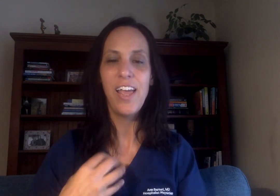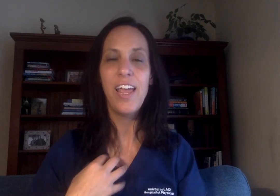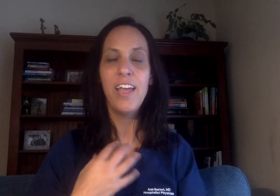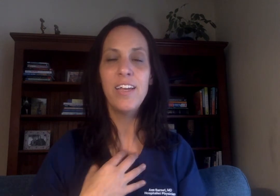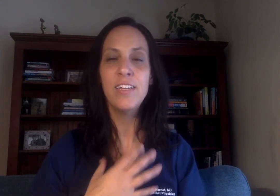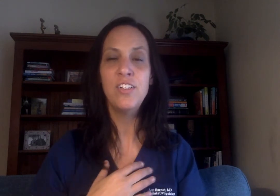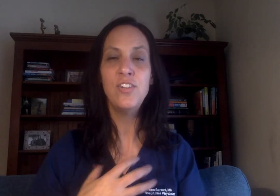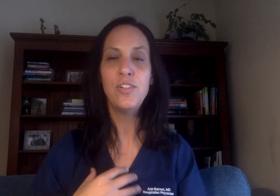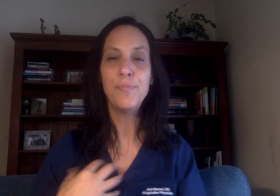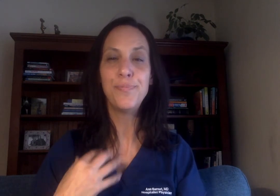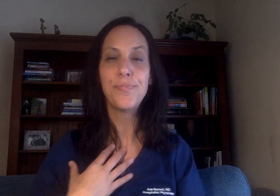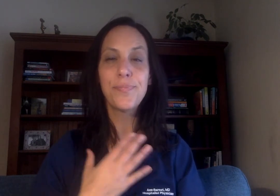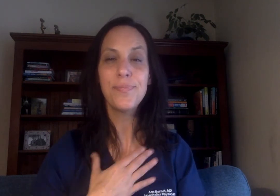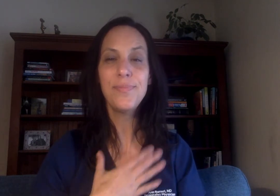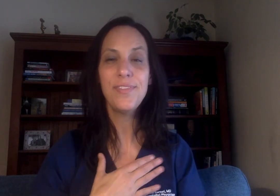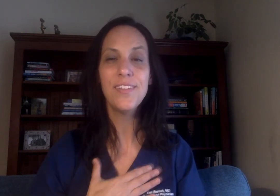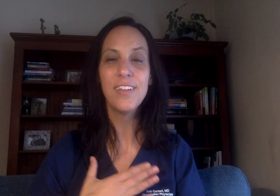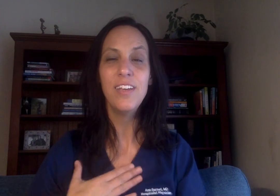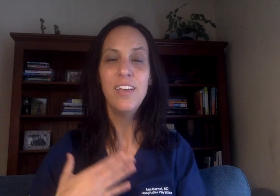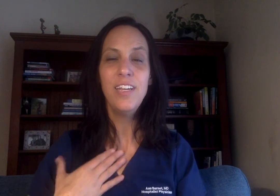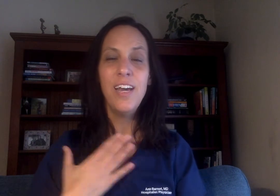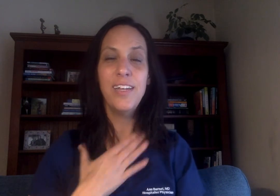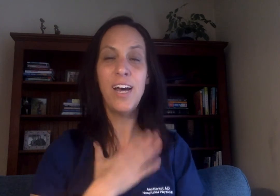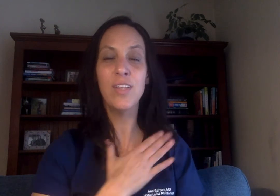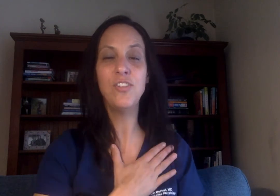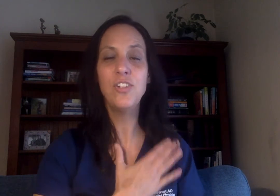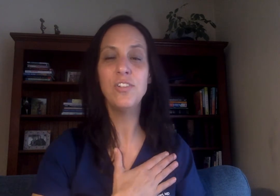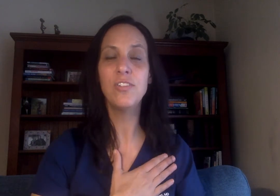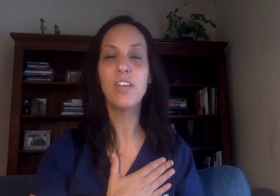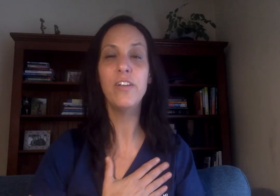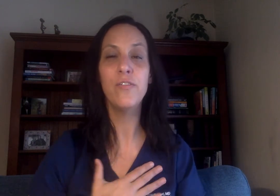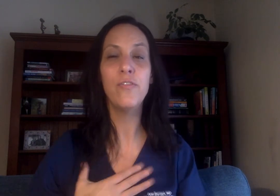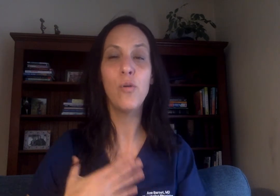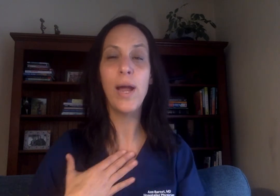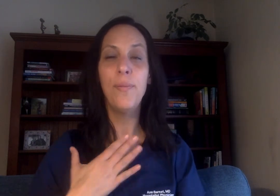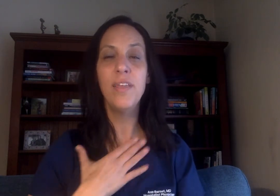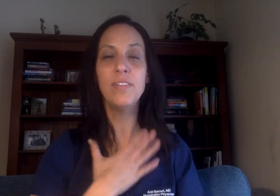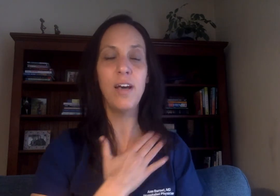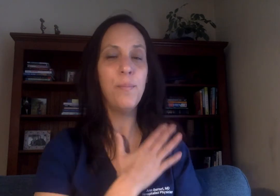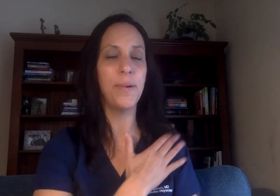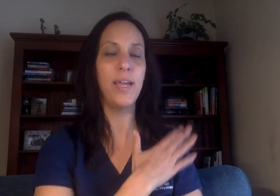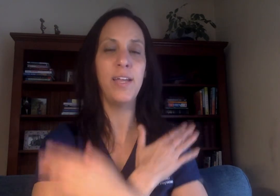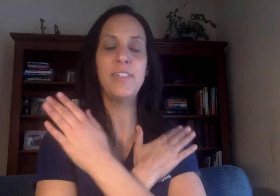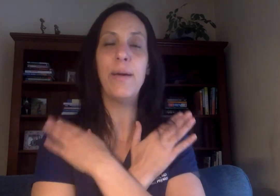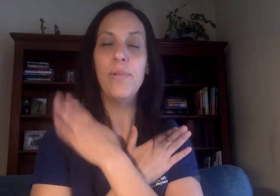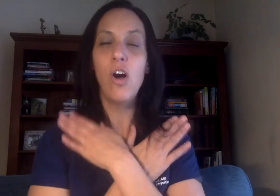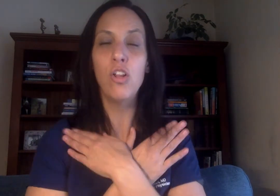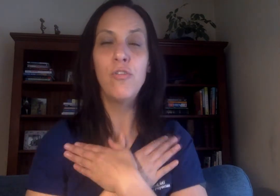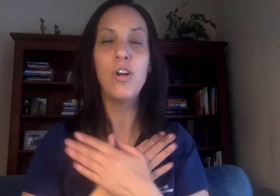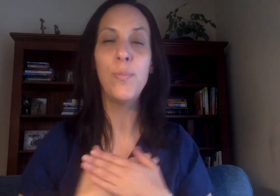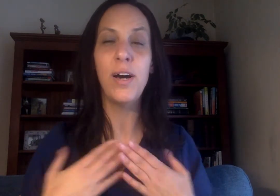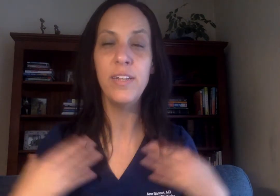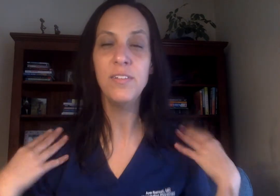And yeah now let's just kind of wrap things up by tapping all over our bodies